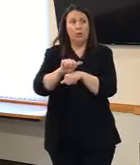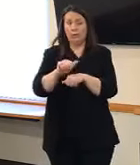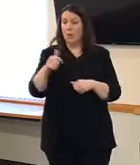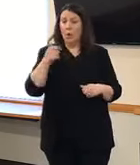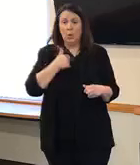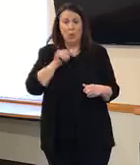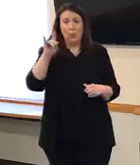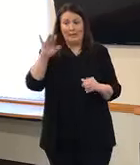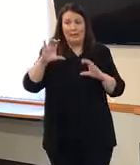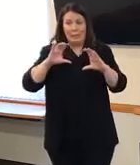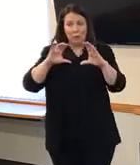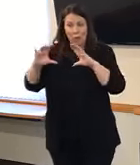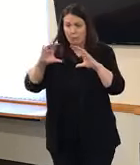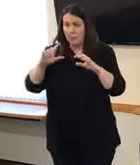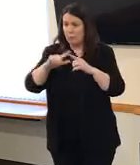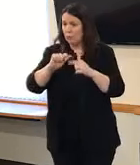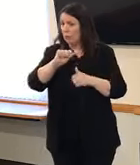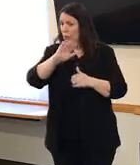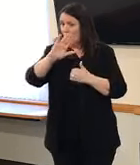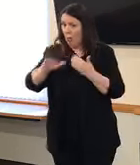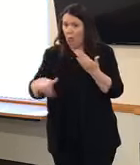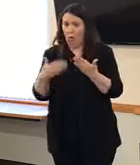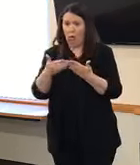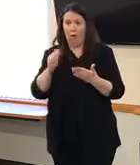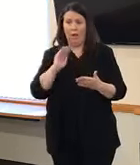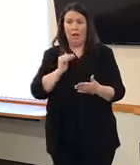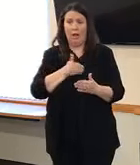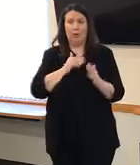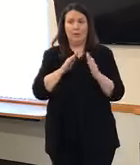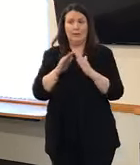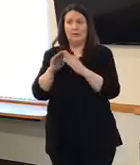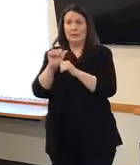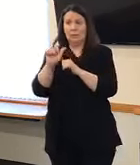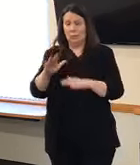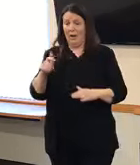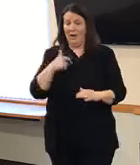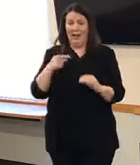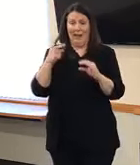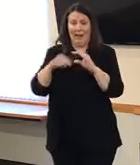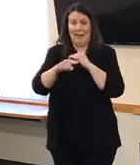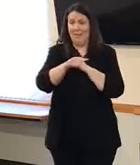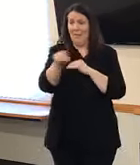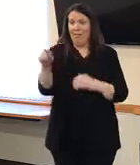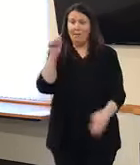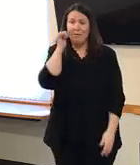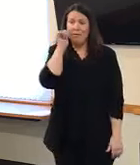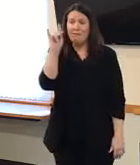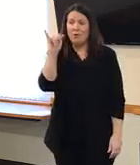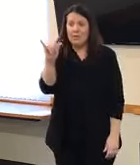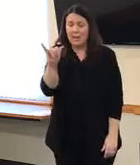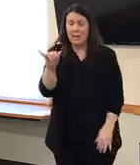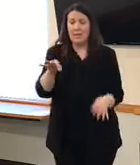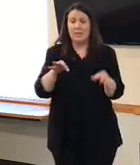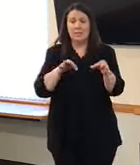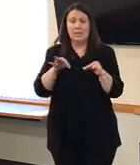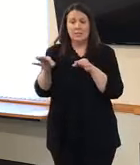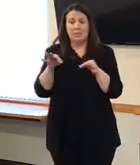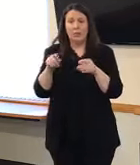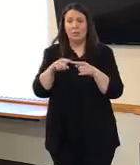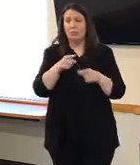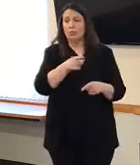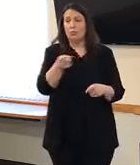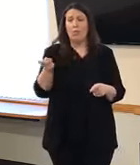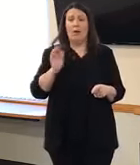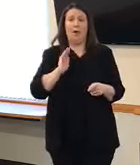well communicated to all of our team members. Uh, I actually send out a daily email that includes some of that very information, uh, to all of our team members. And